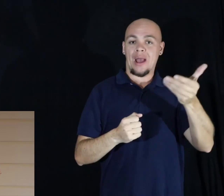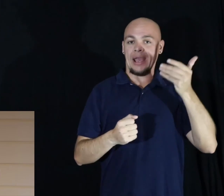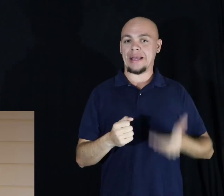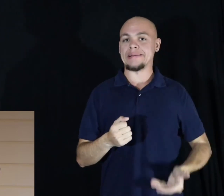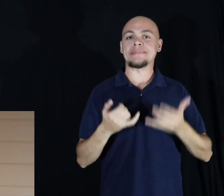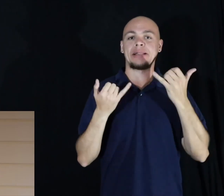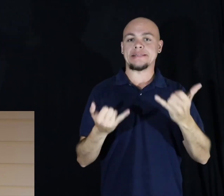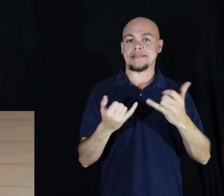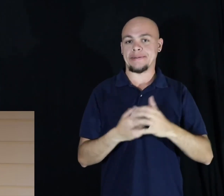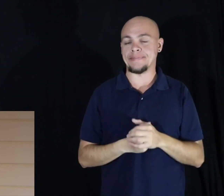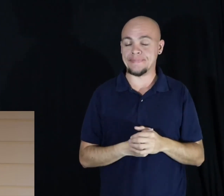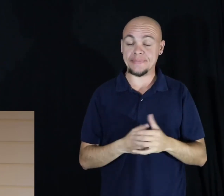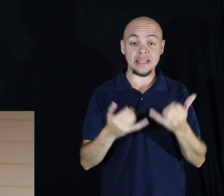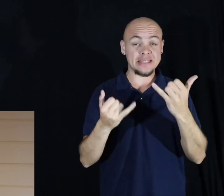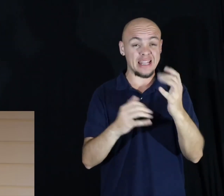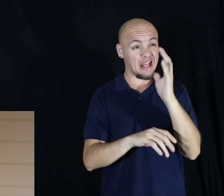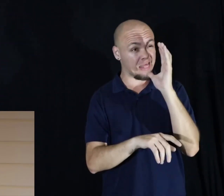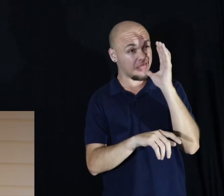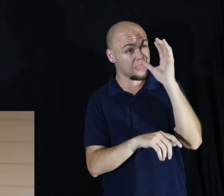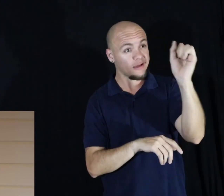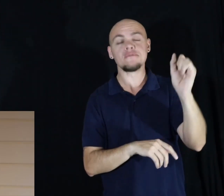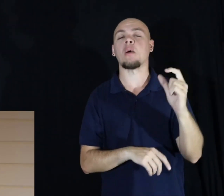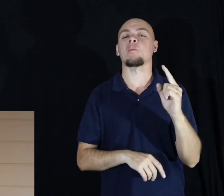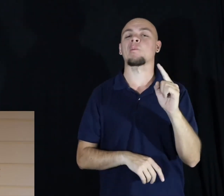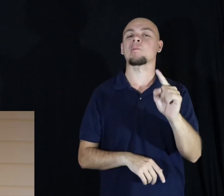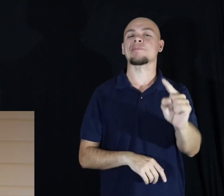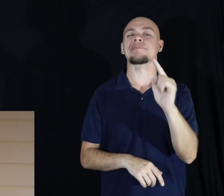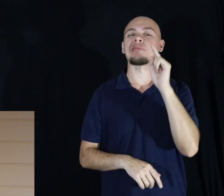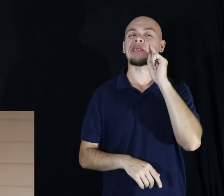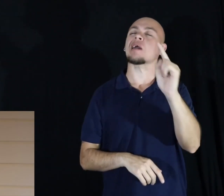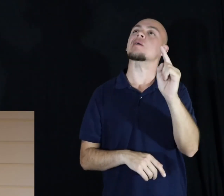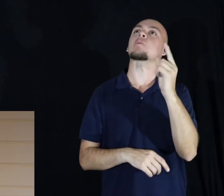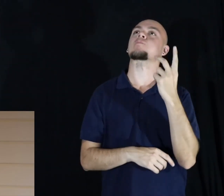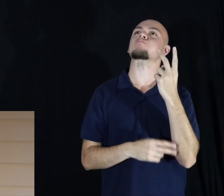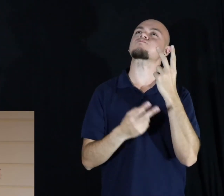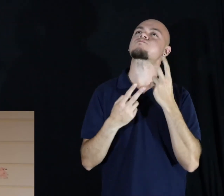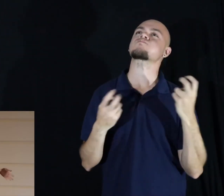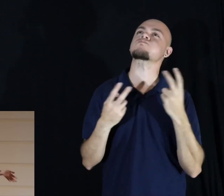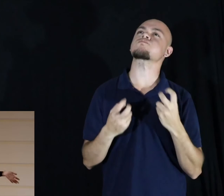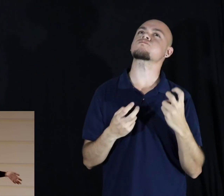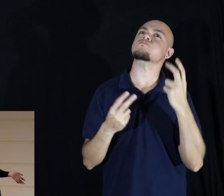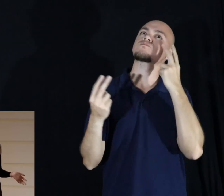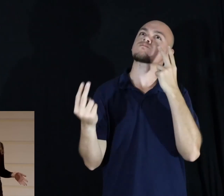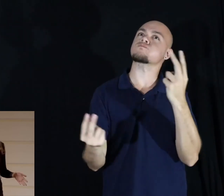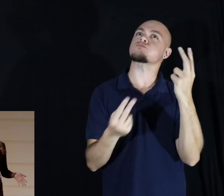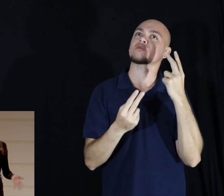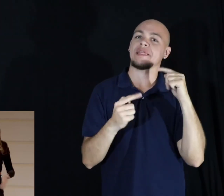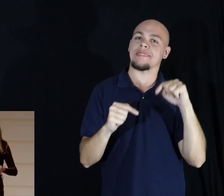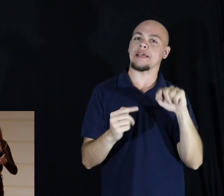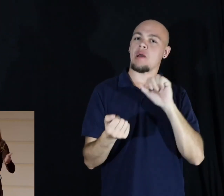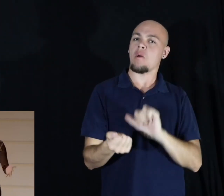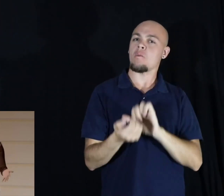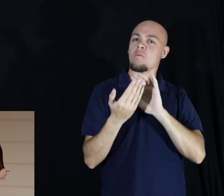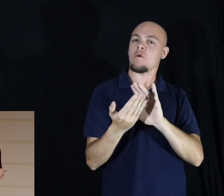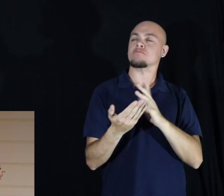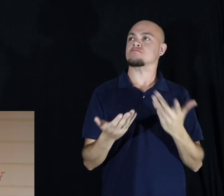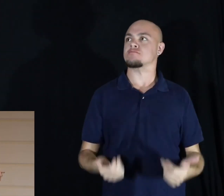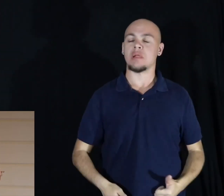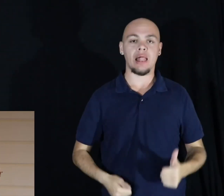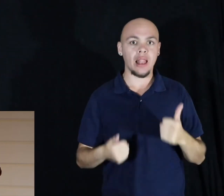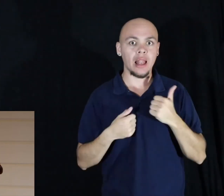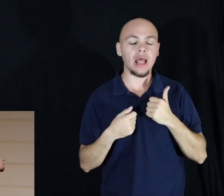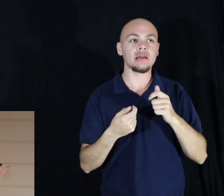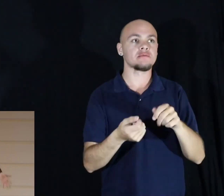I hope you can leave here thinking, reflecting and considering this approach to learning about life. Learning